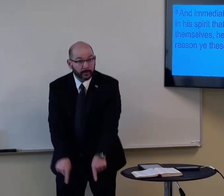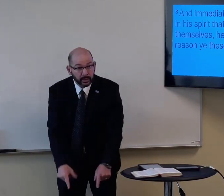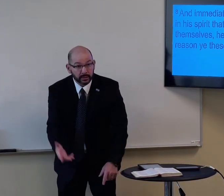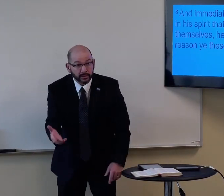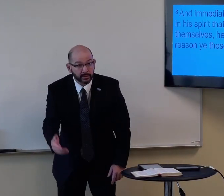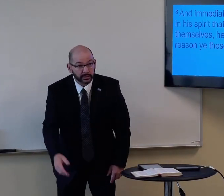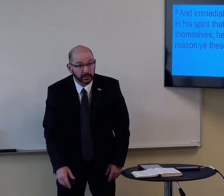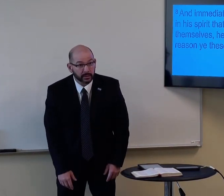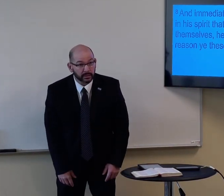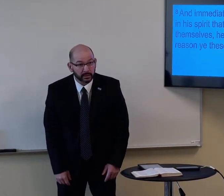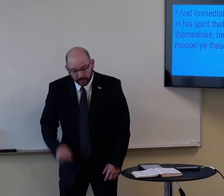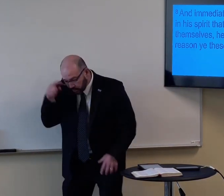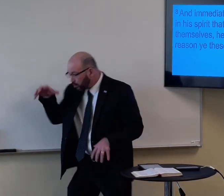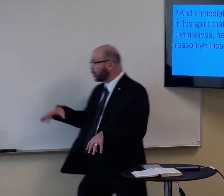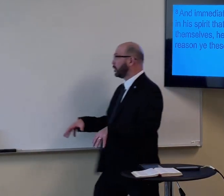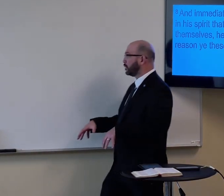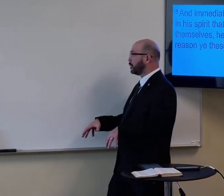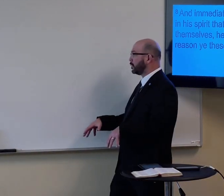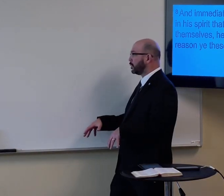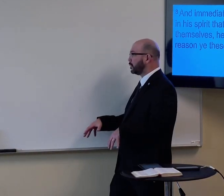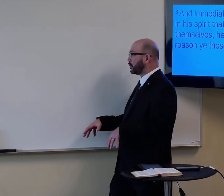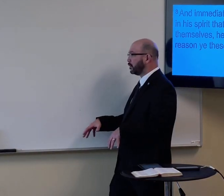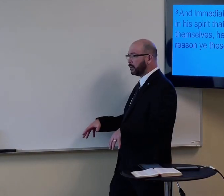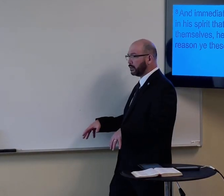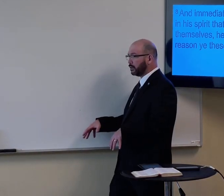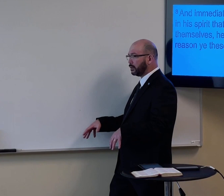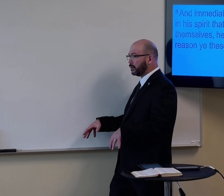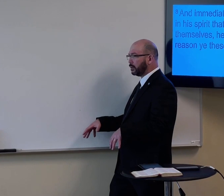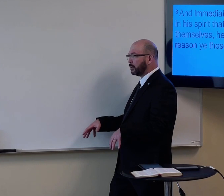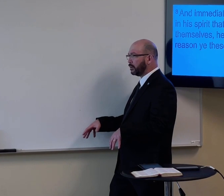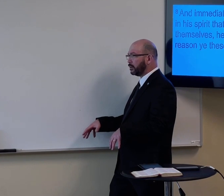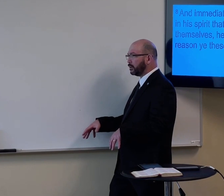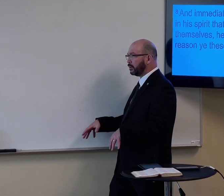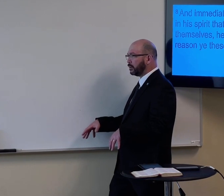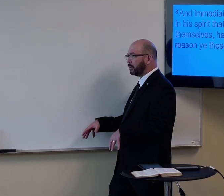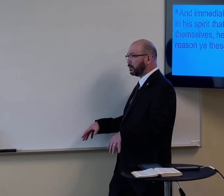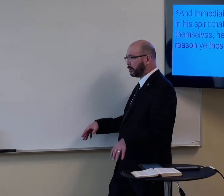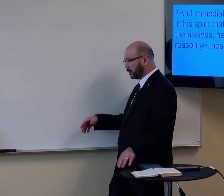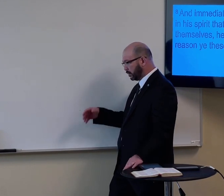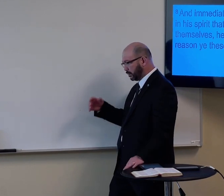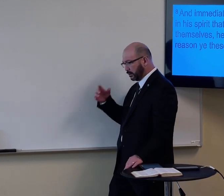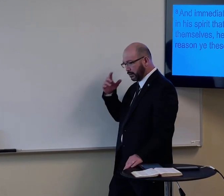It happened. And once again, these scribes are looking on, and they're shocked.